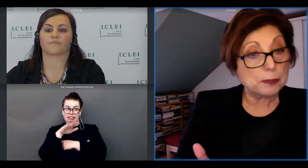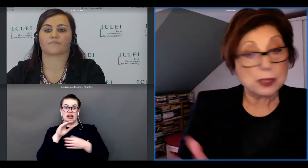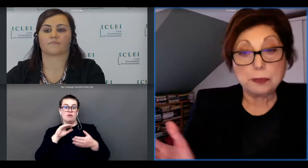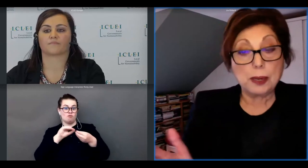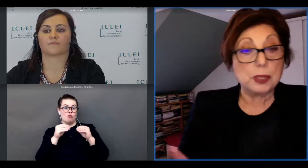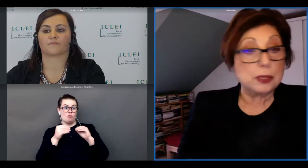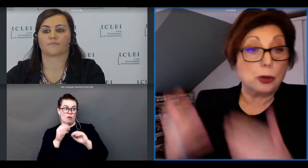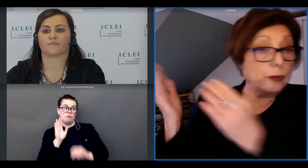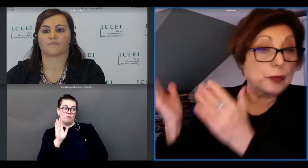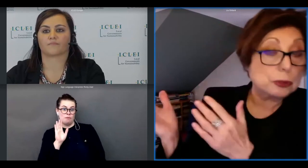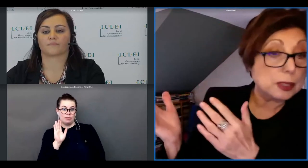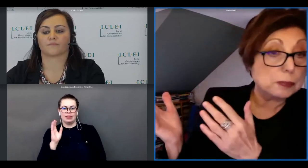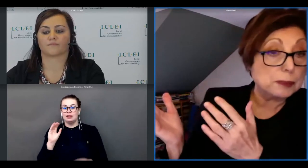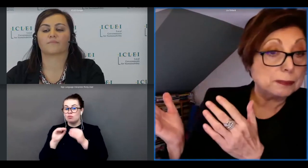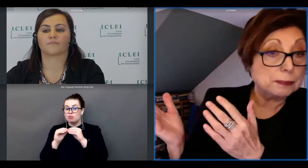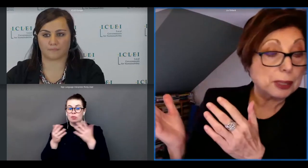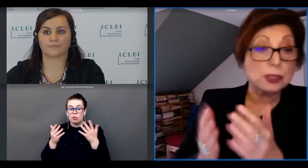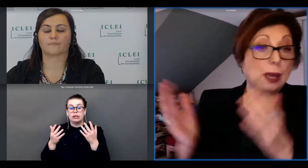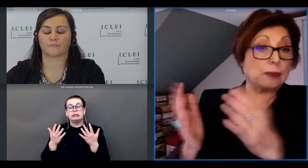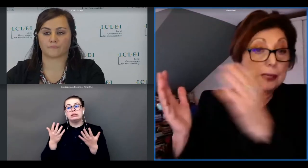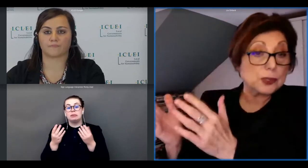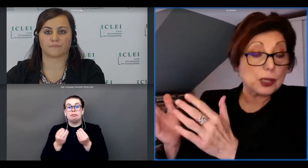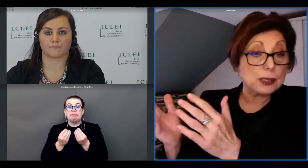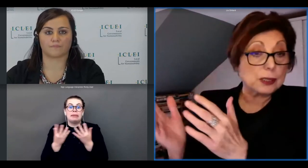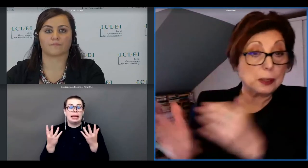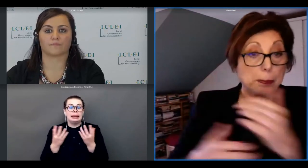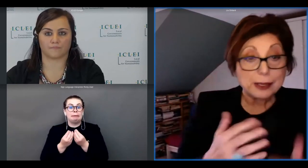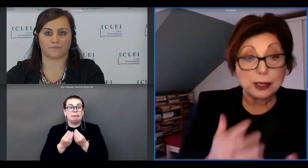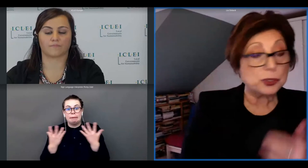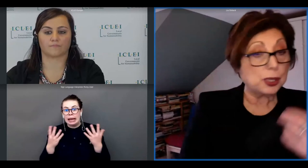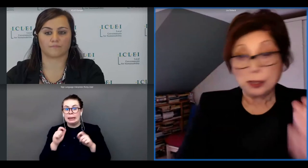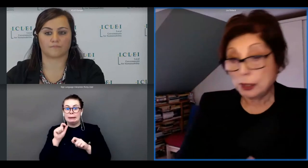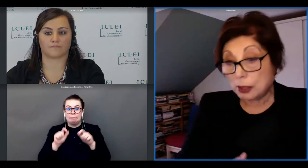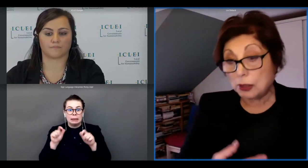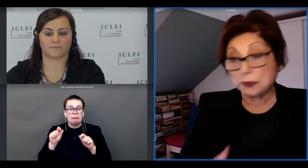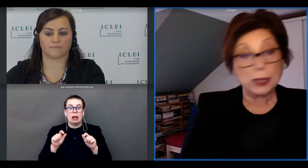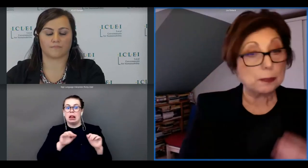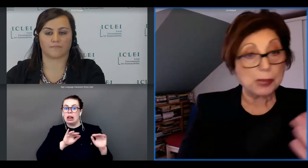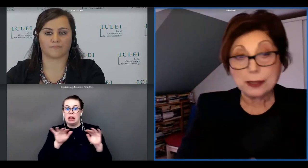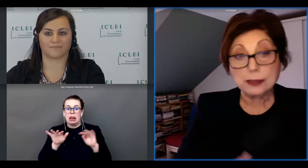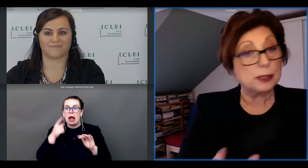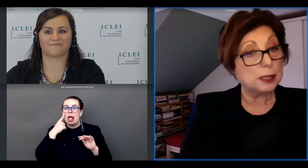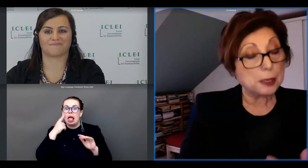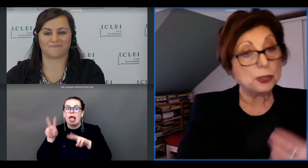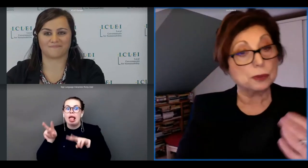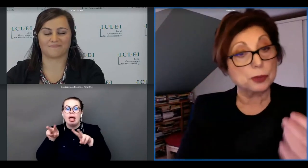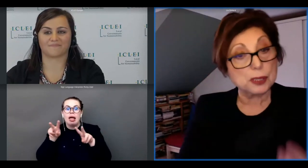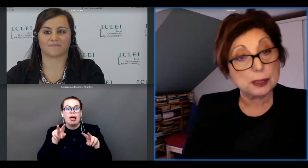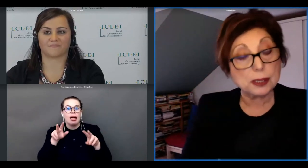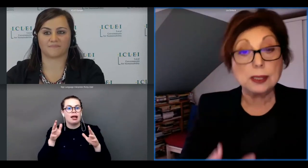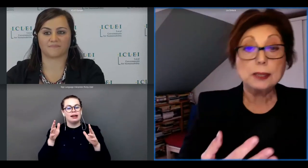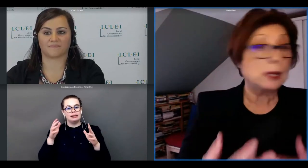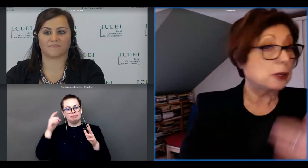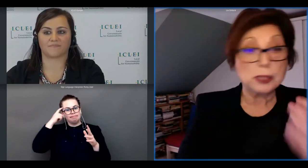problem sometimes it's over tourism because they have exaggerated the packaging of the brand and image of the